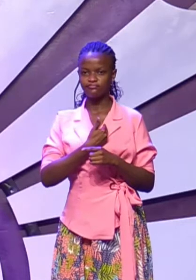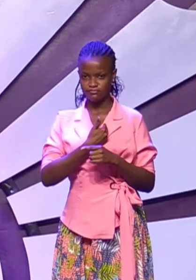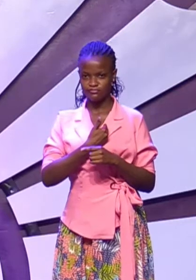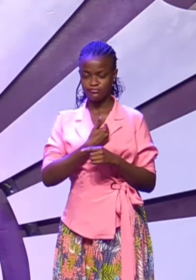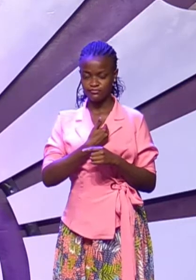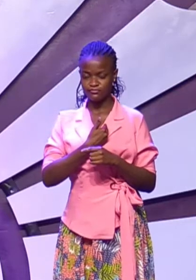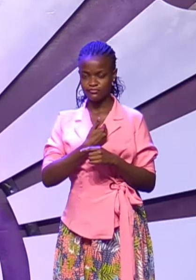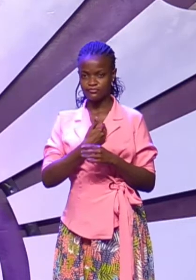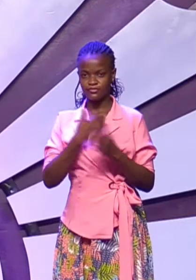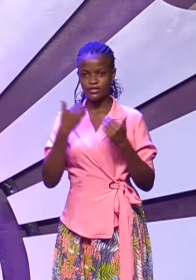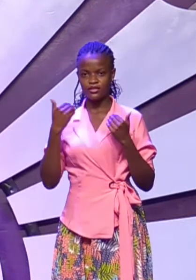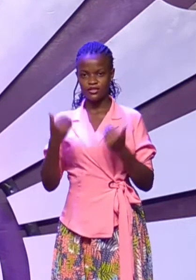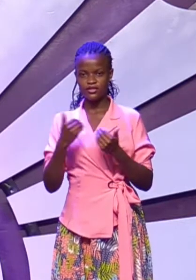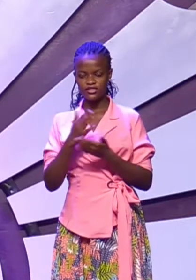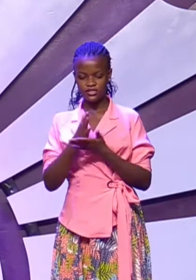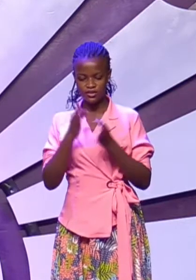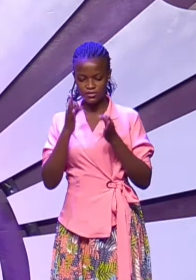It's a paradox.